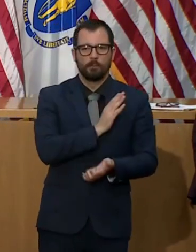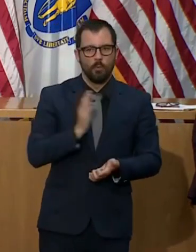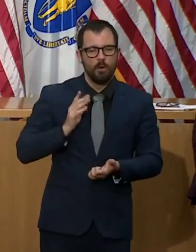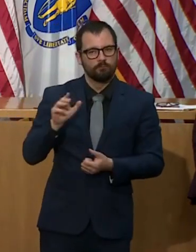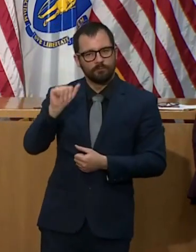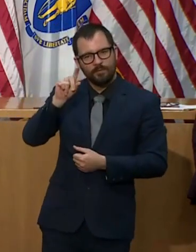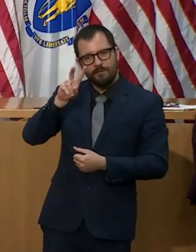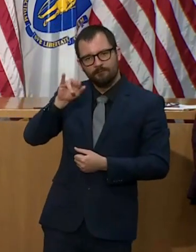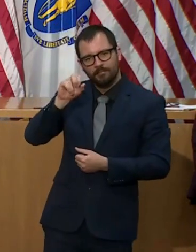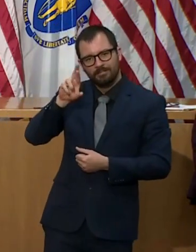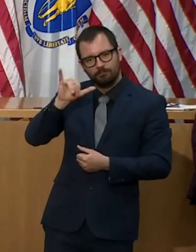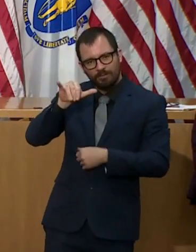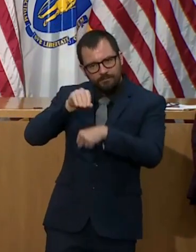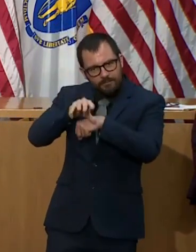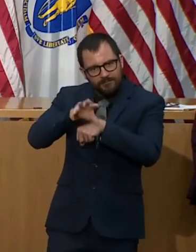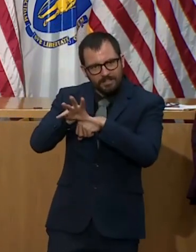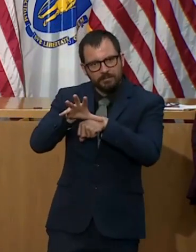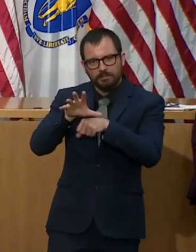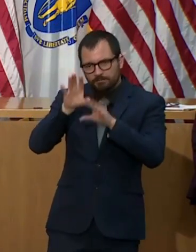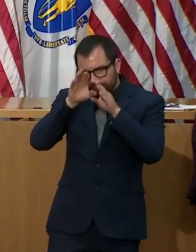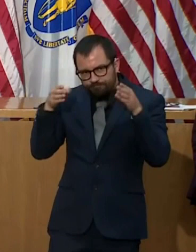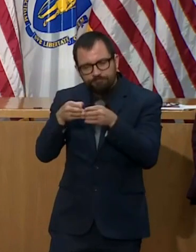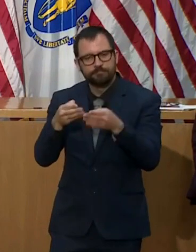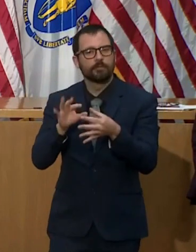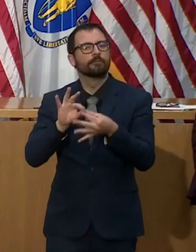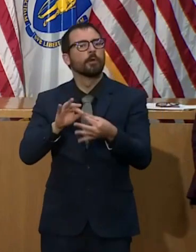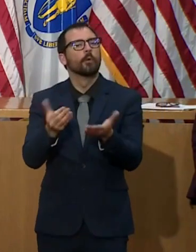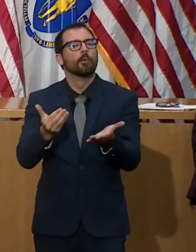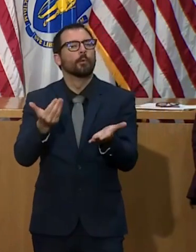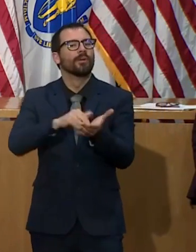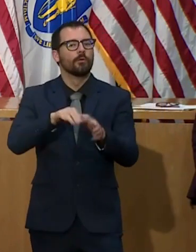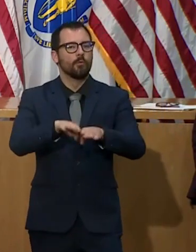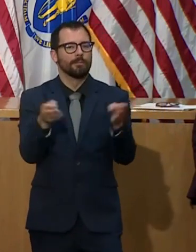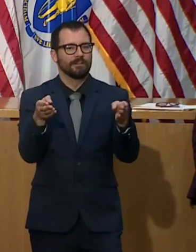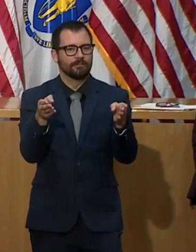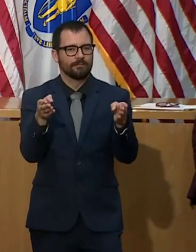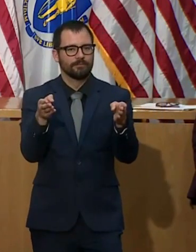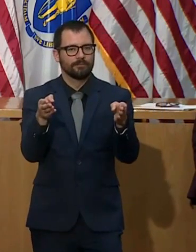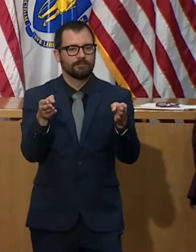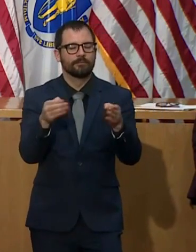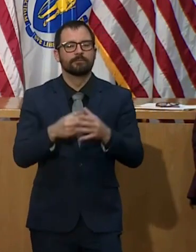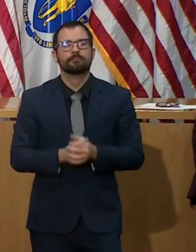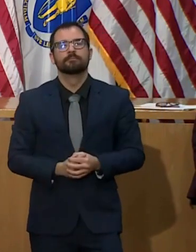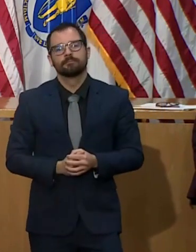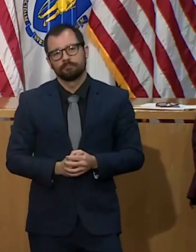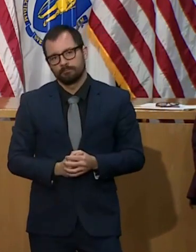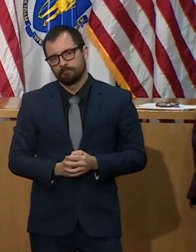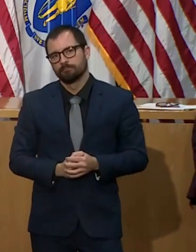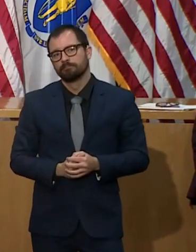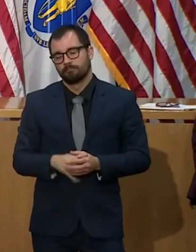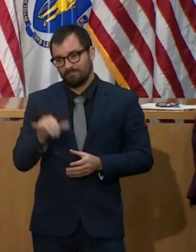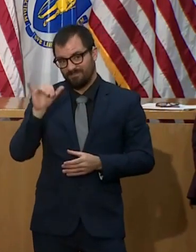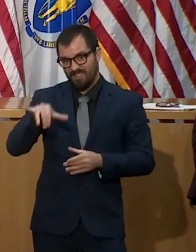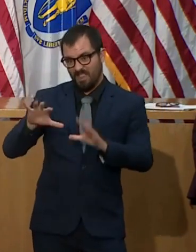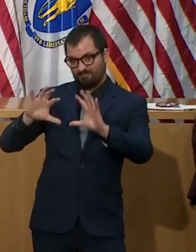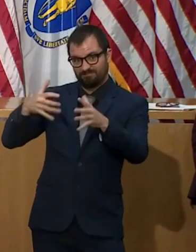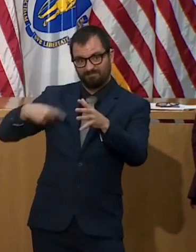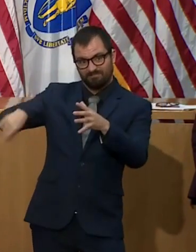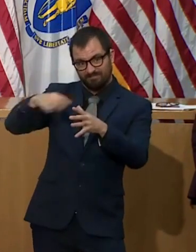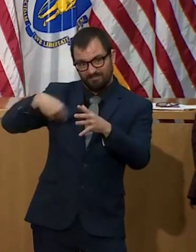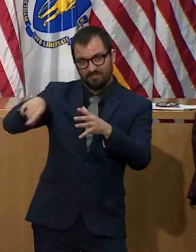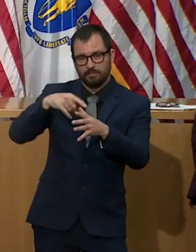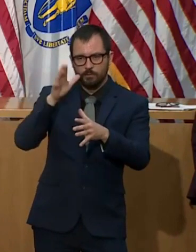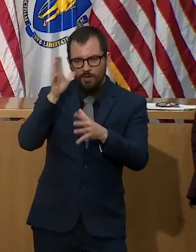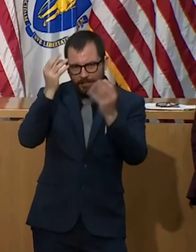This group will work on a plan that occurs in phases. They'll help industries navigate public health guidance and